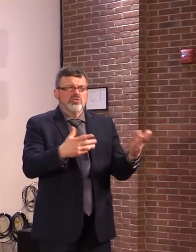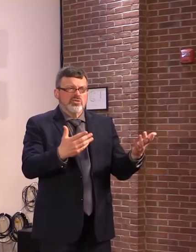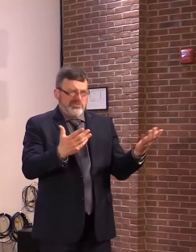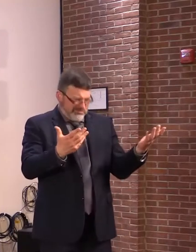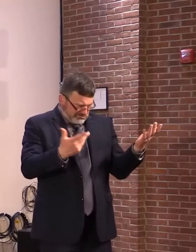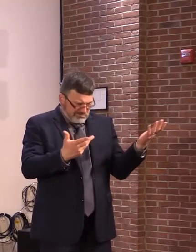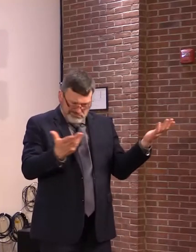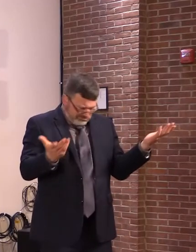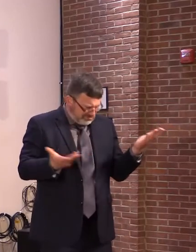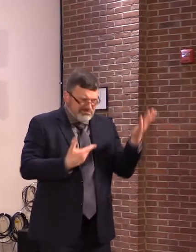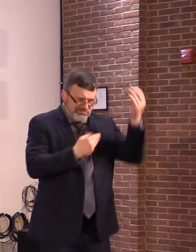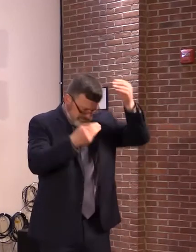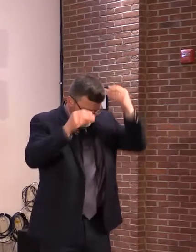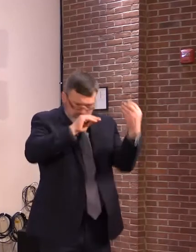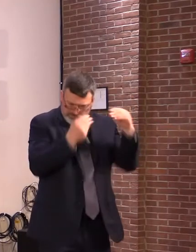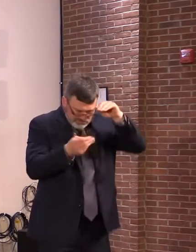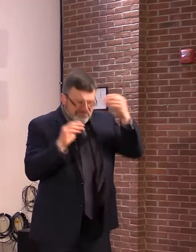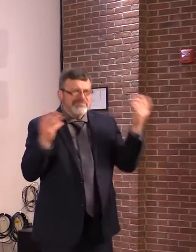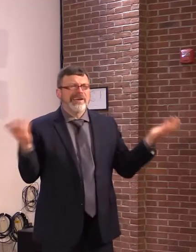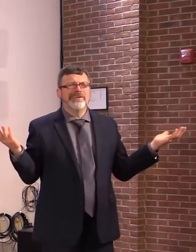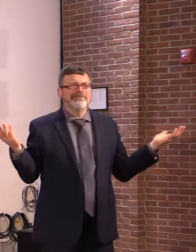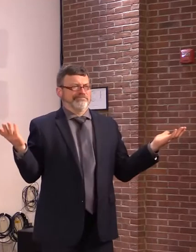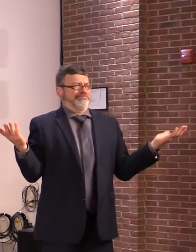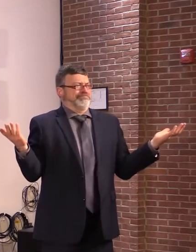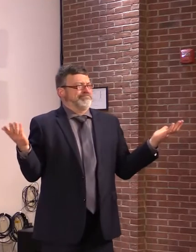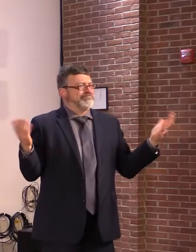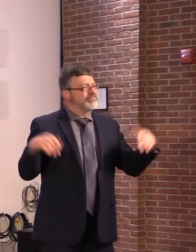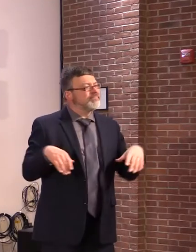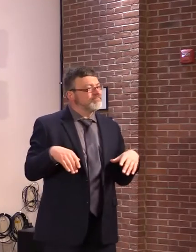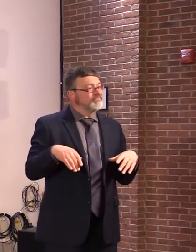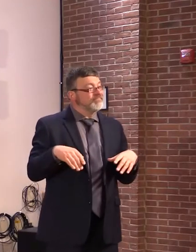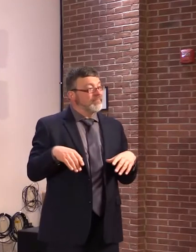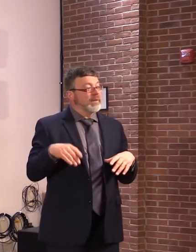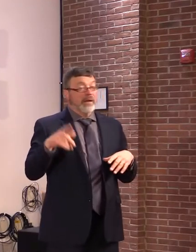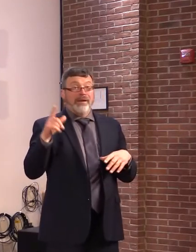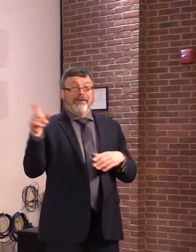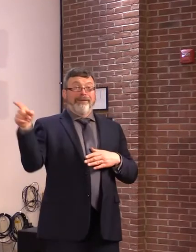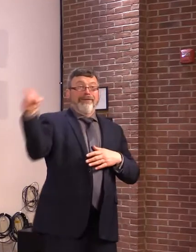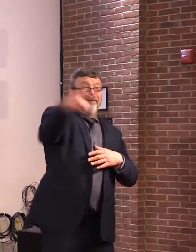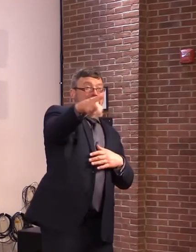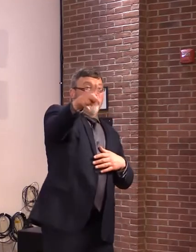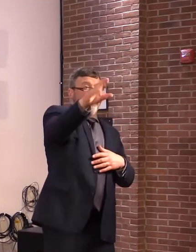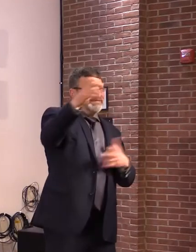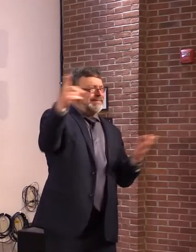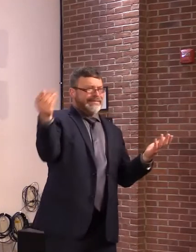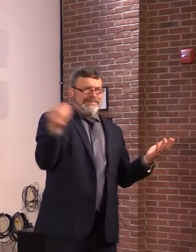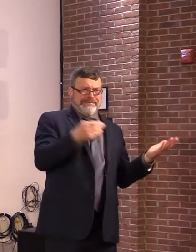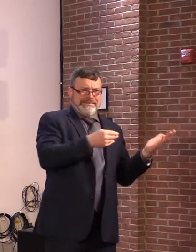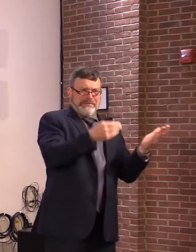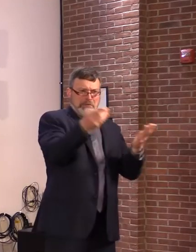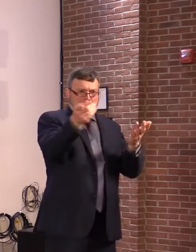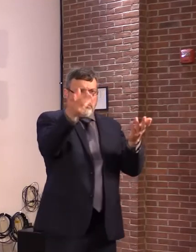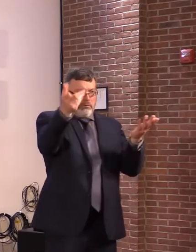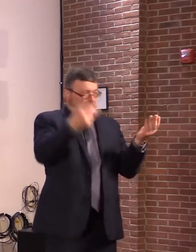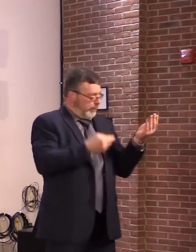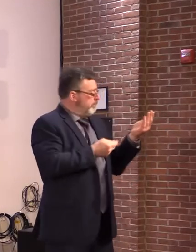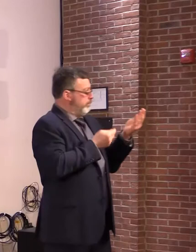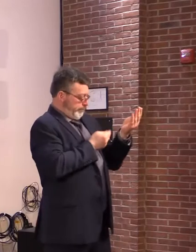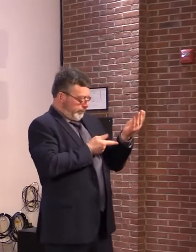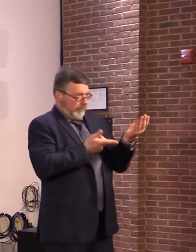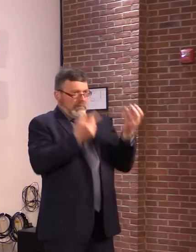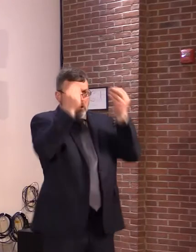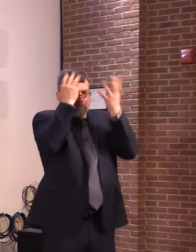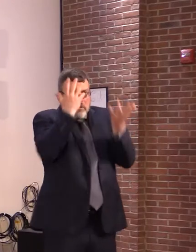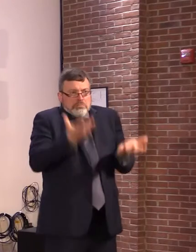care of that. That's not how it reads. And when you ask the lawyers to look at that, our lawyer doesn't agree that it